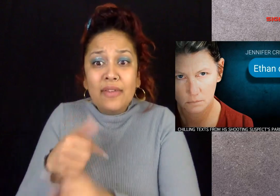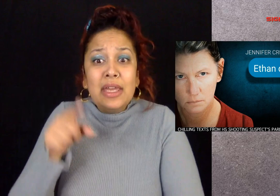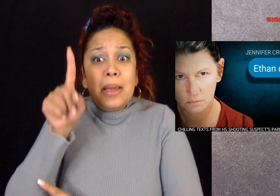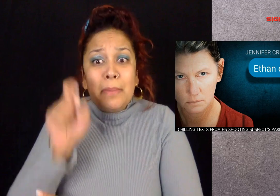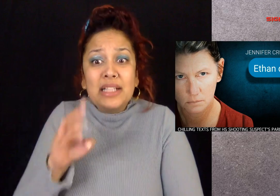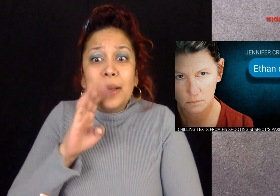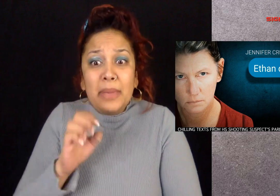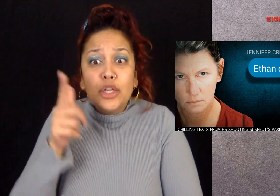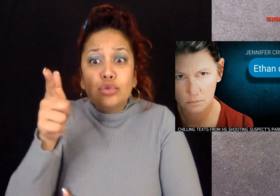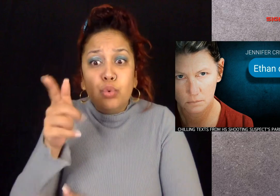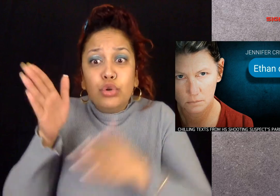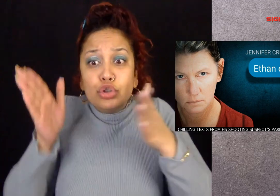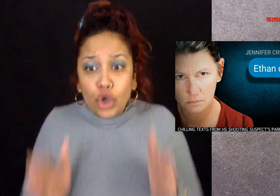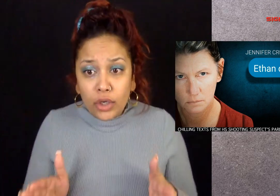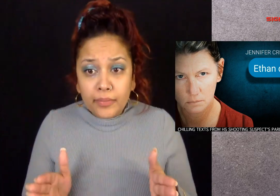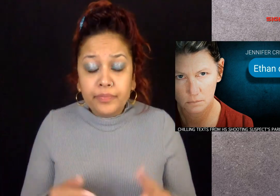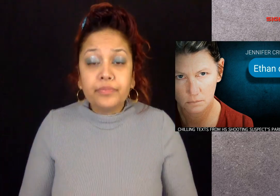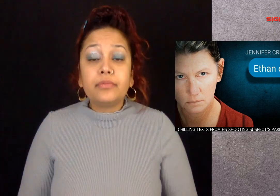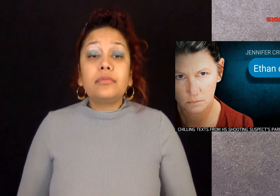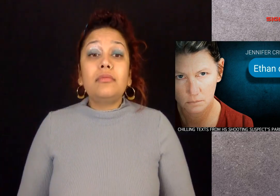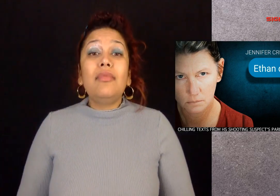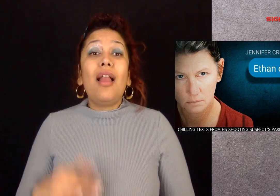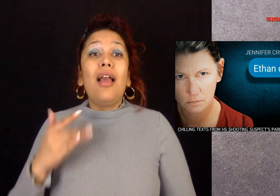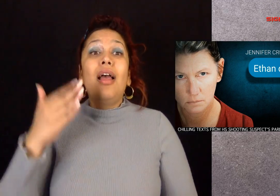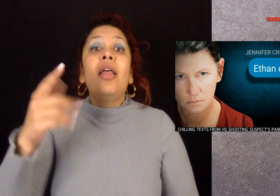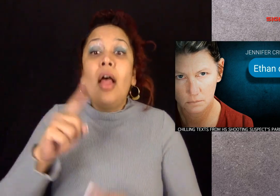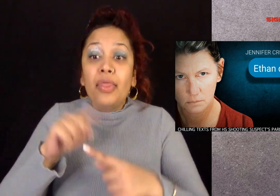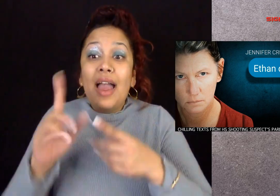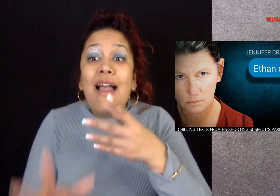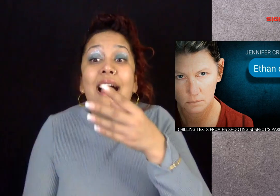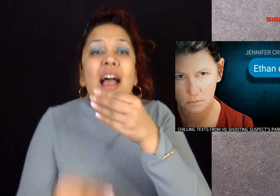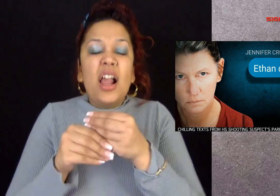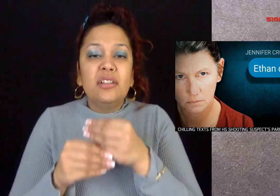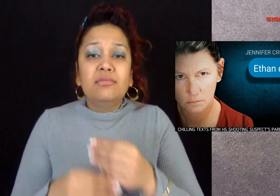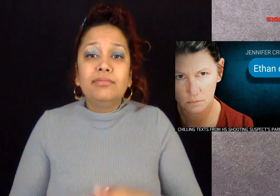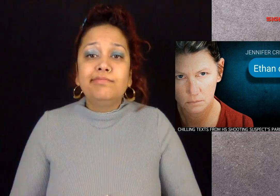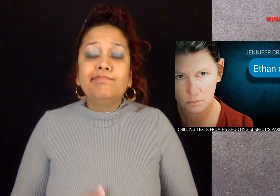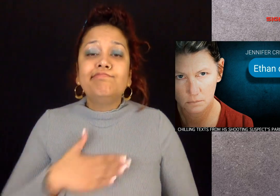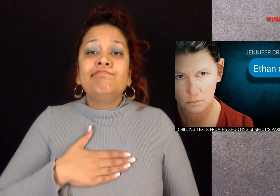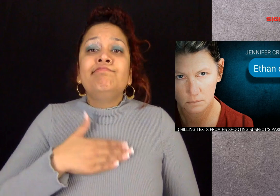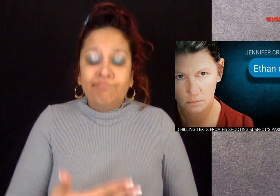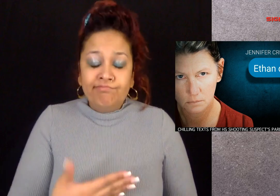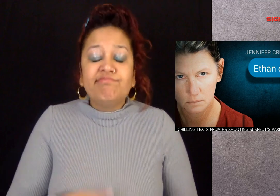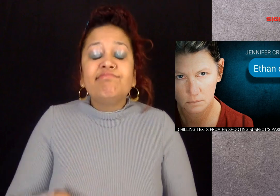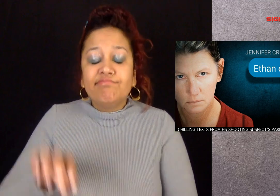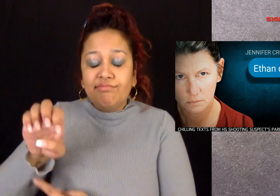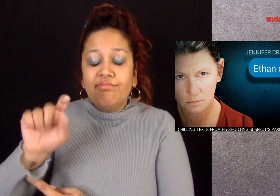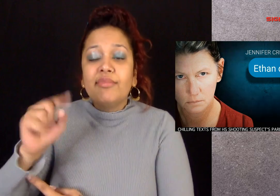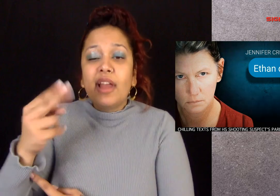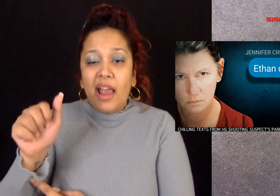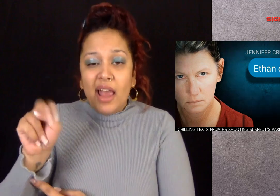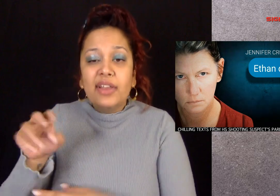He must be the shooter. Then later added Ethan did it.